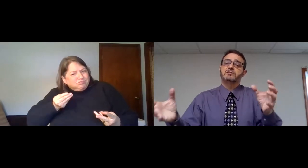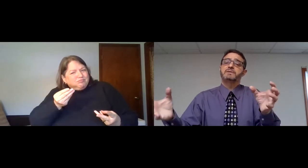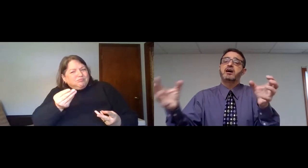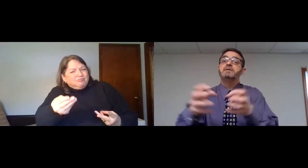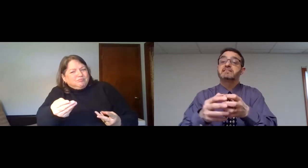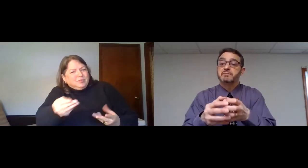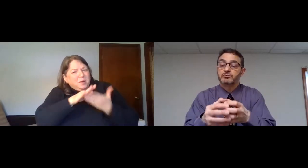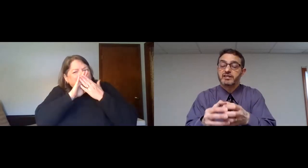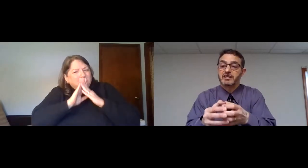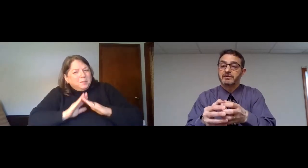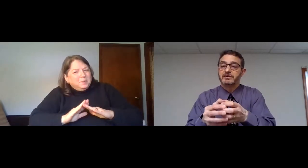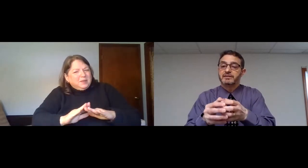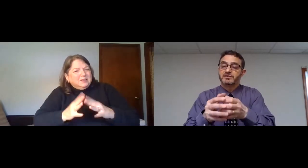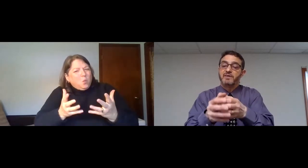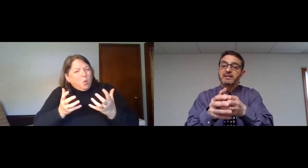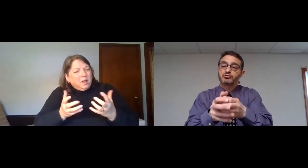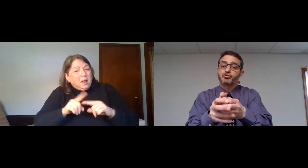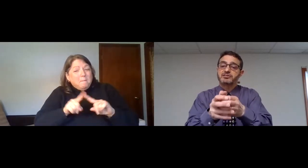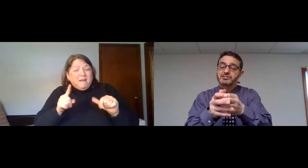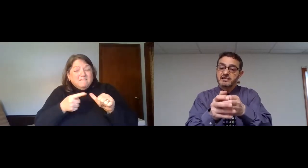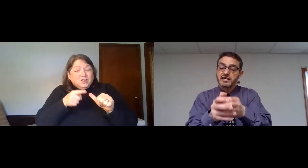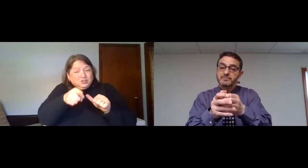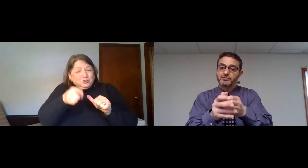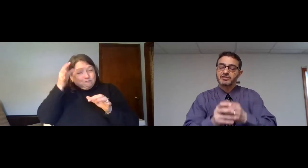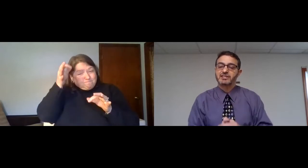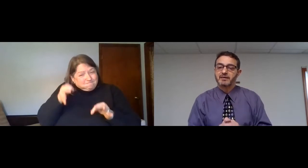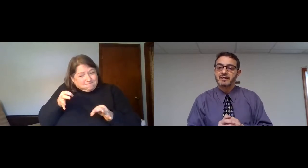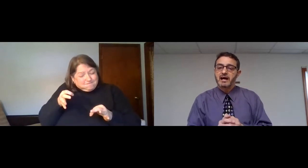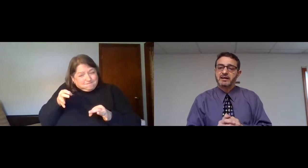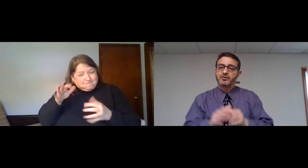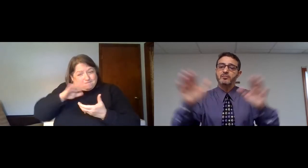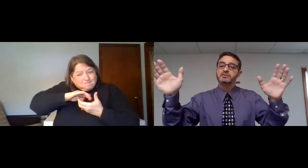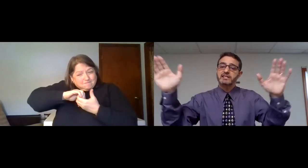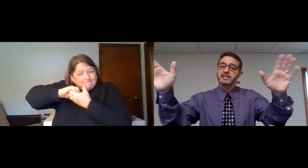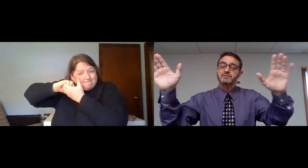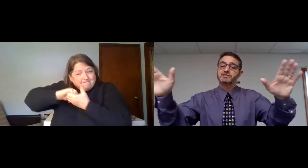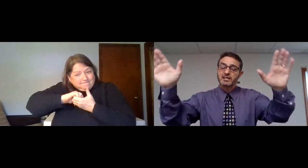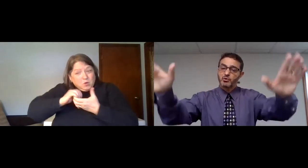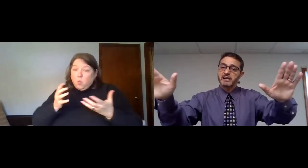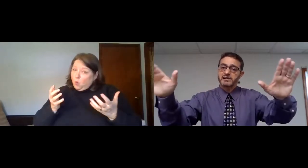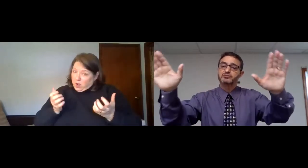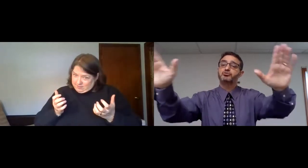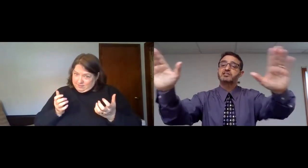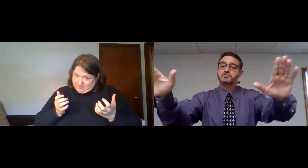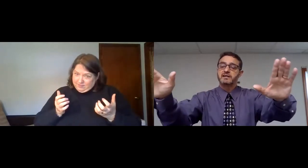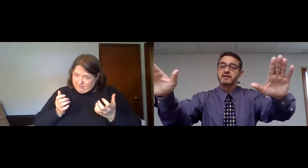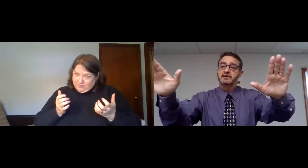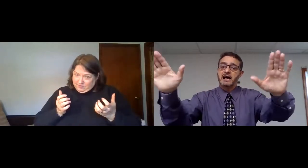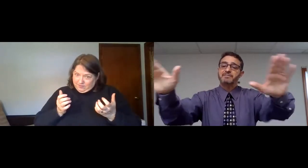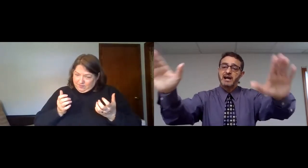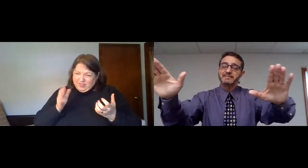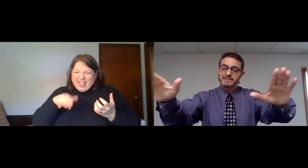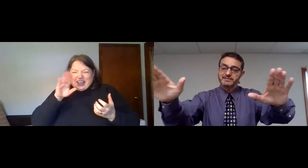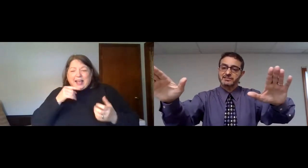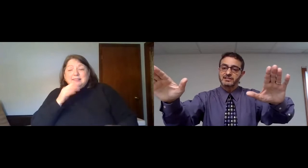become intimate with him, to find trust in him through this time. I could almost hear him saying right now, trust me,